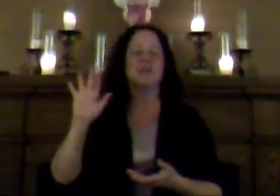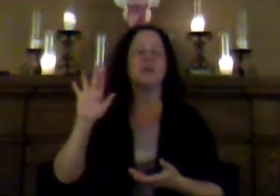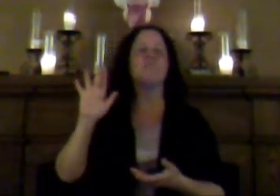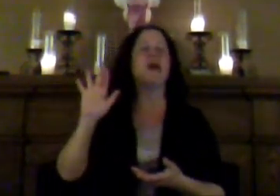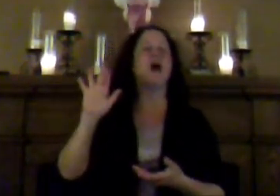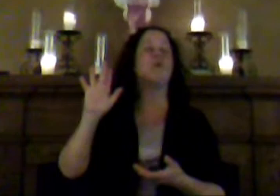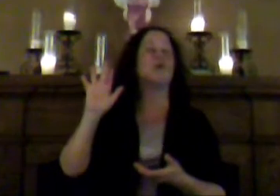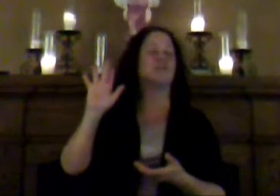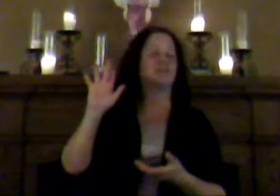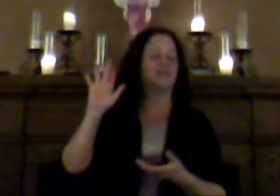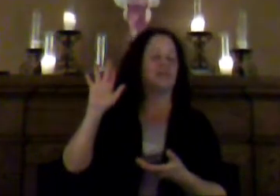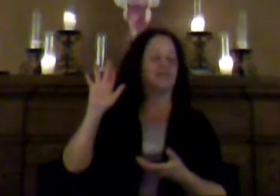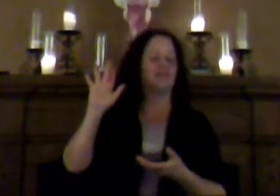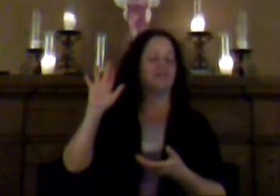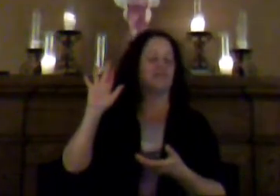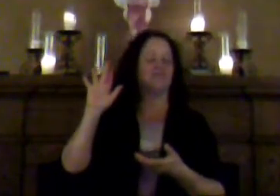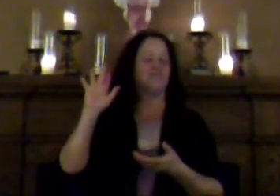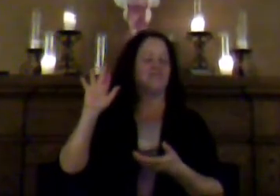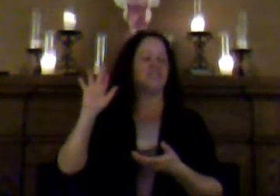Power dissolved.